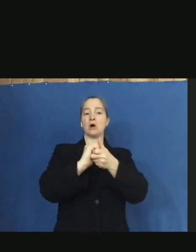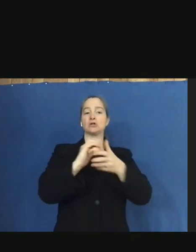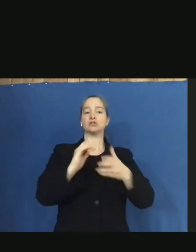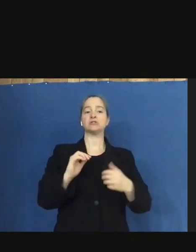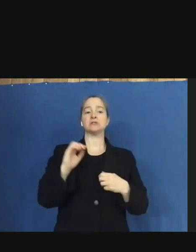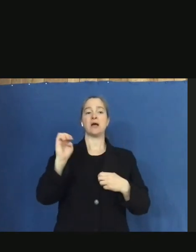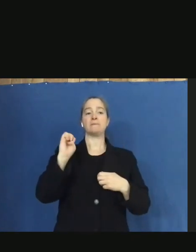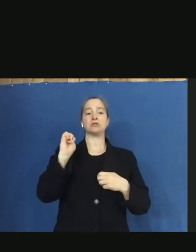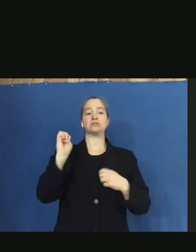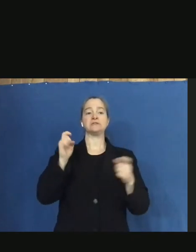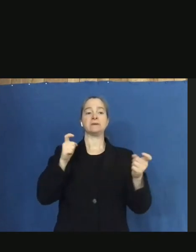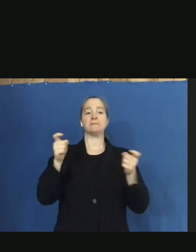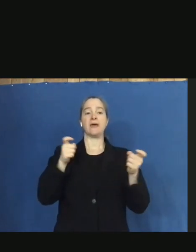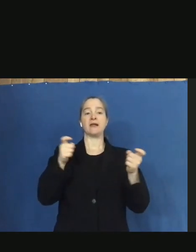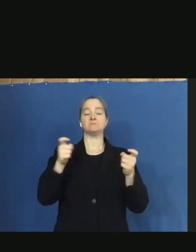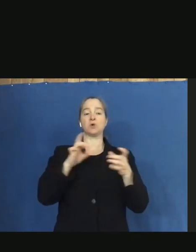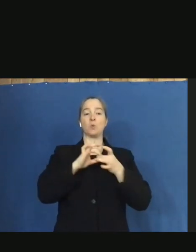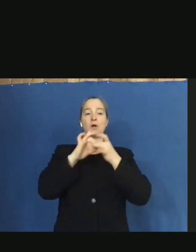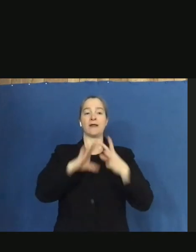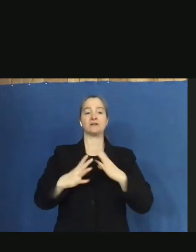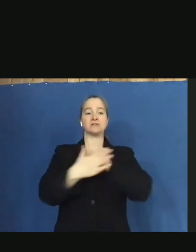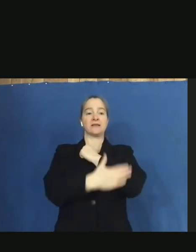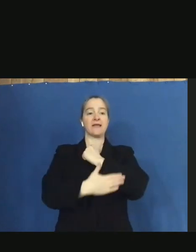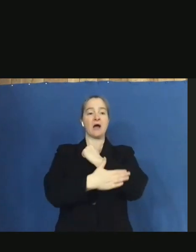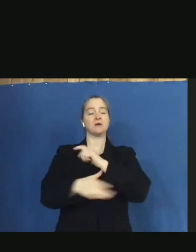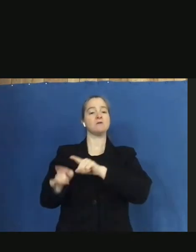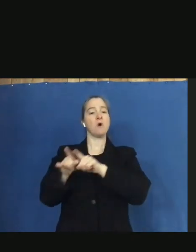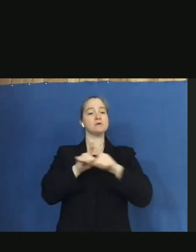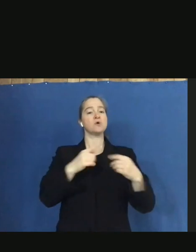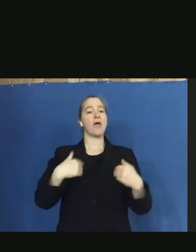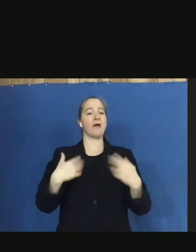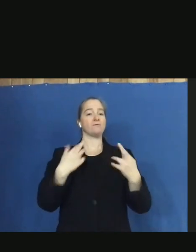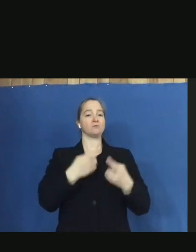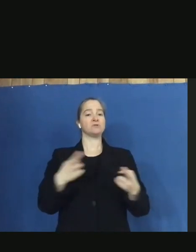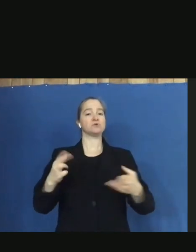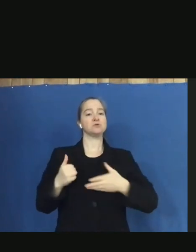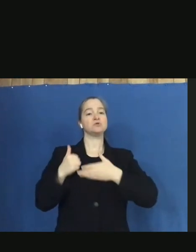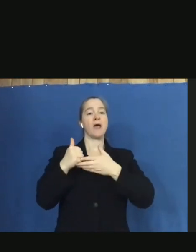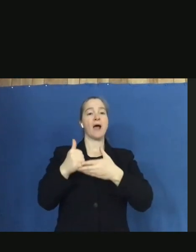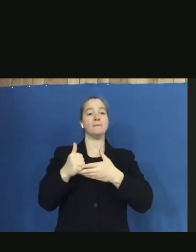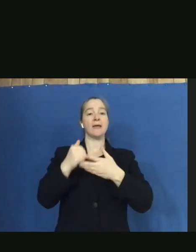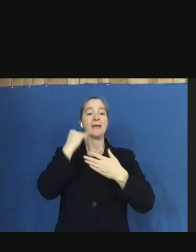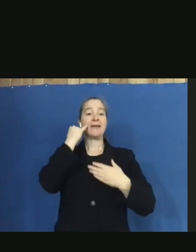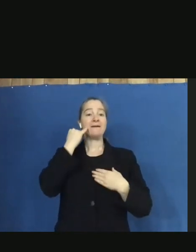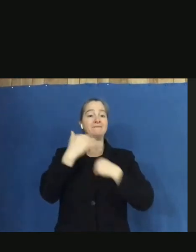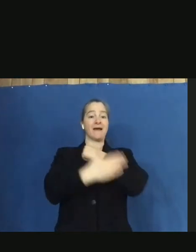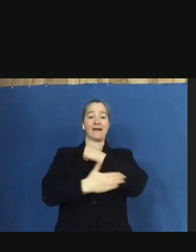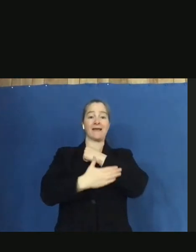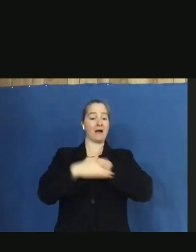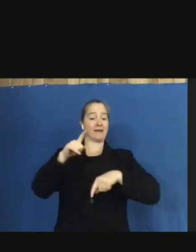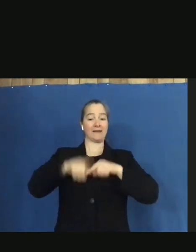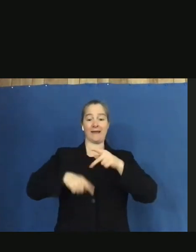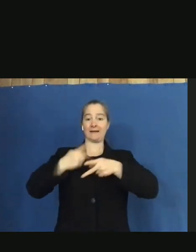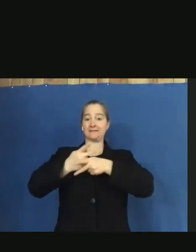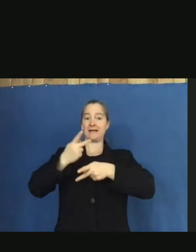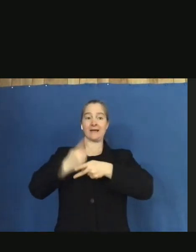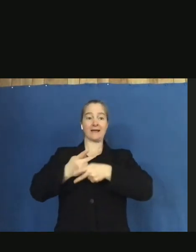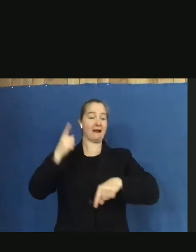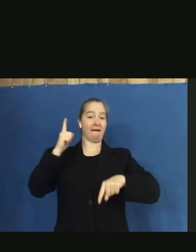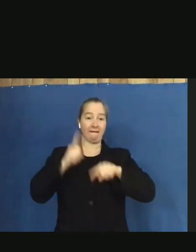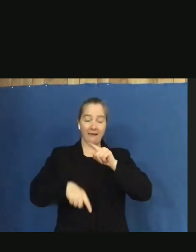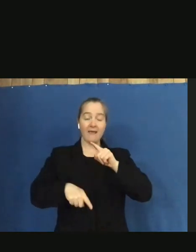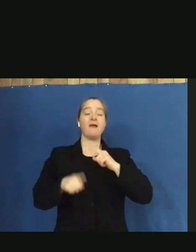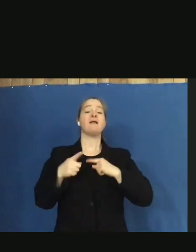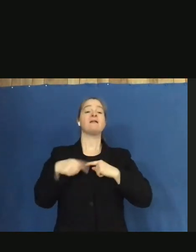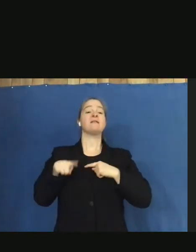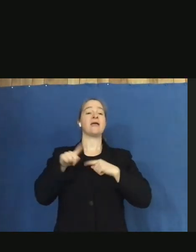are in the counties. They also have resources that they can bring to bear. And if it exceeds the county's capabilities, then obviously they can send